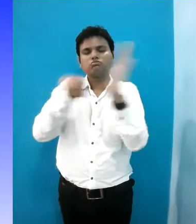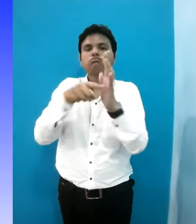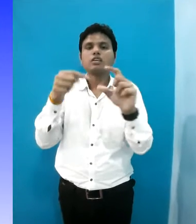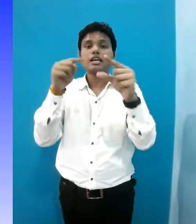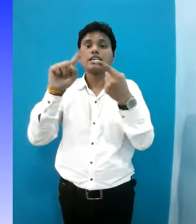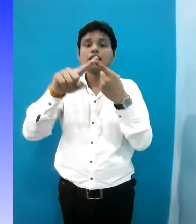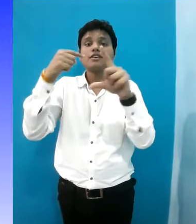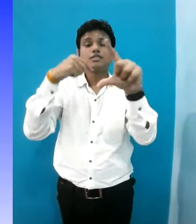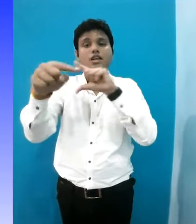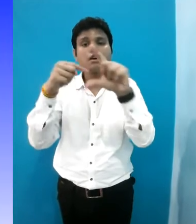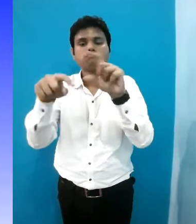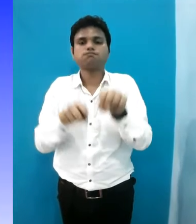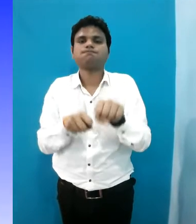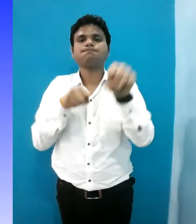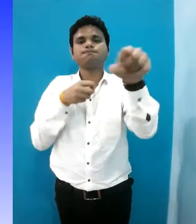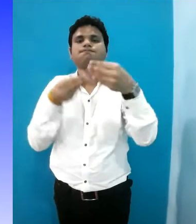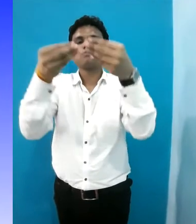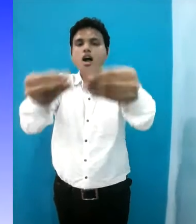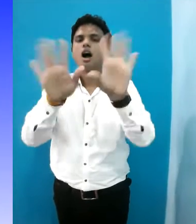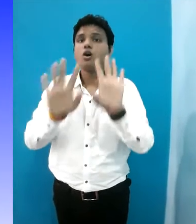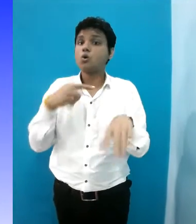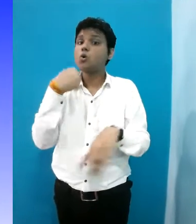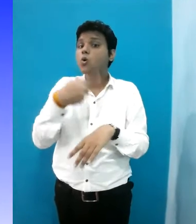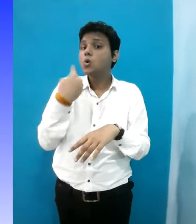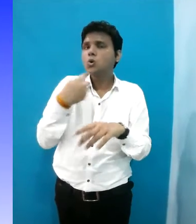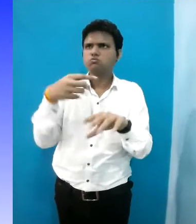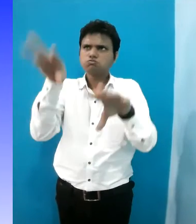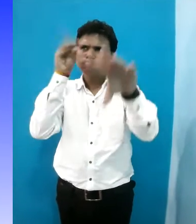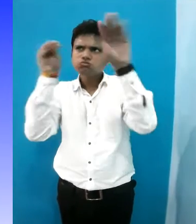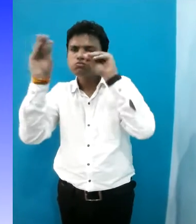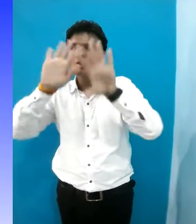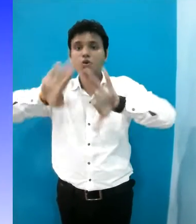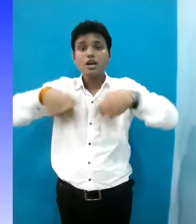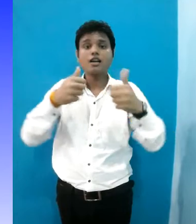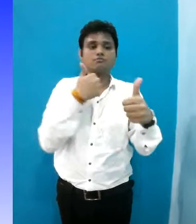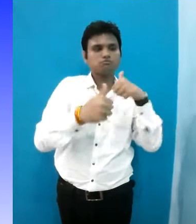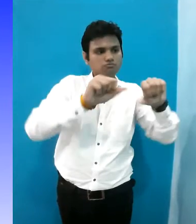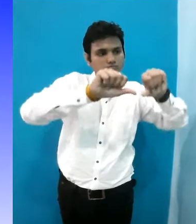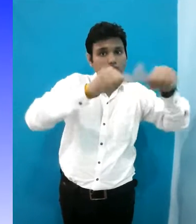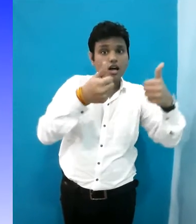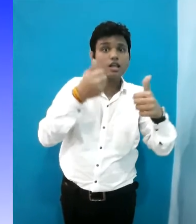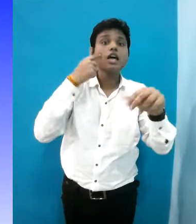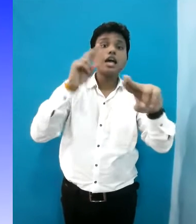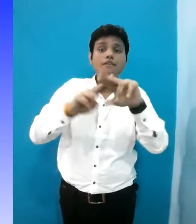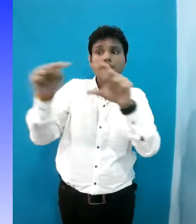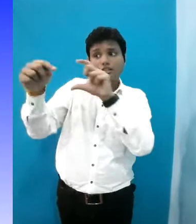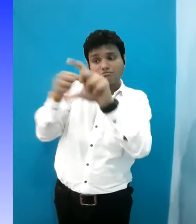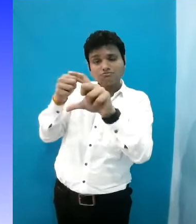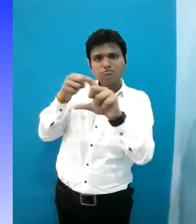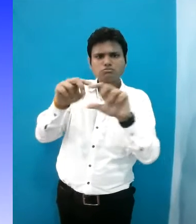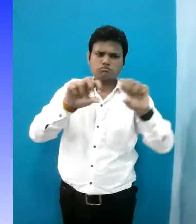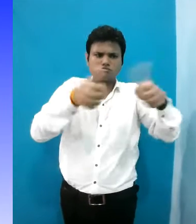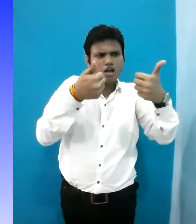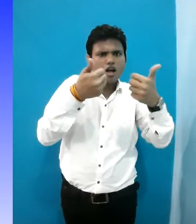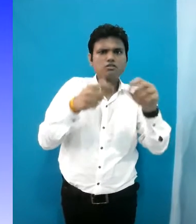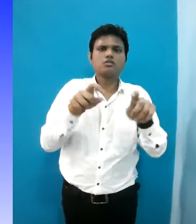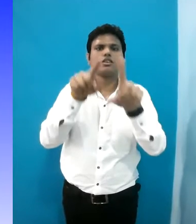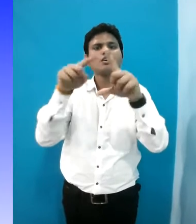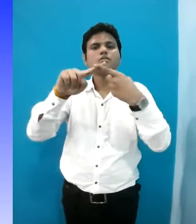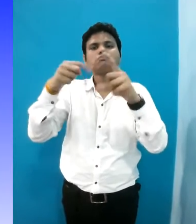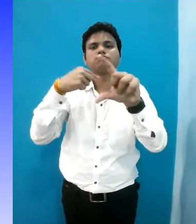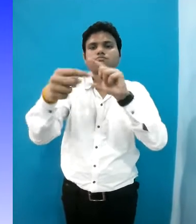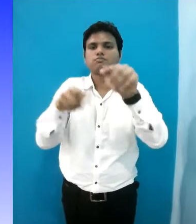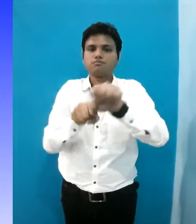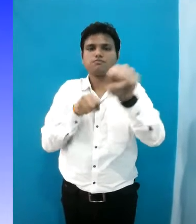e-certificate will be provided to participants who complete and submit the assessment via email and will be found successful.